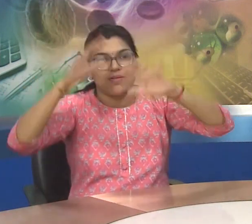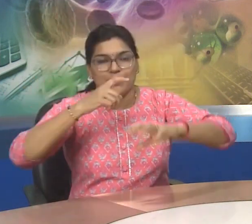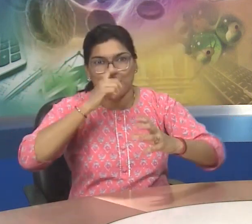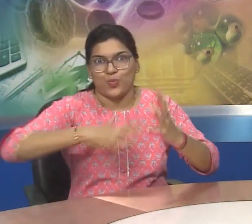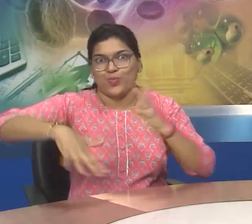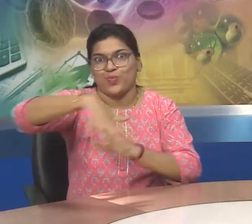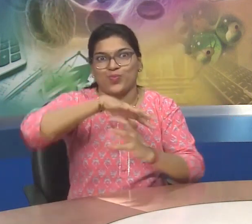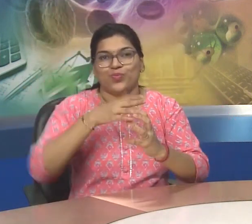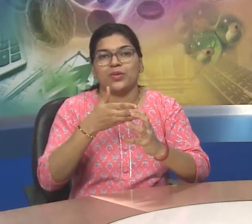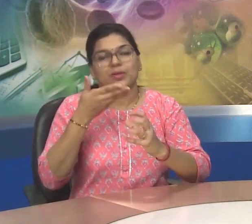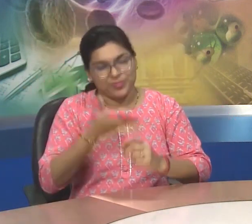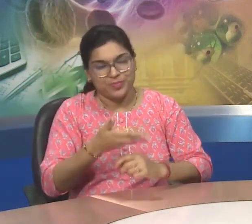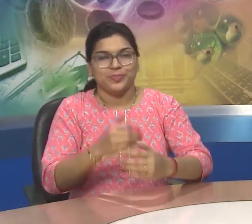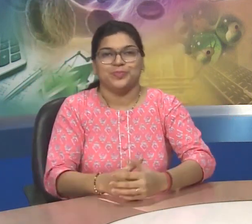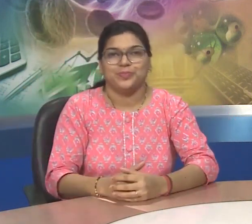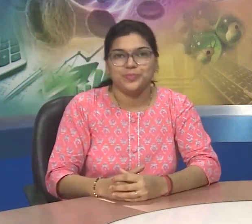seventy percent of water composition